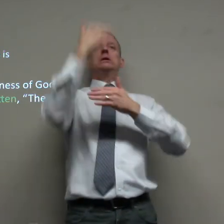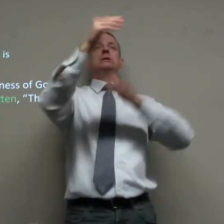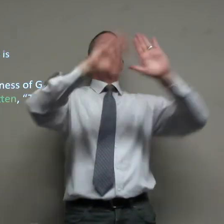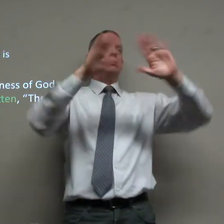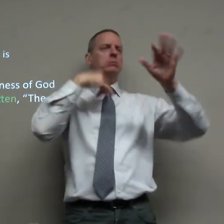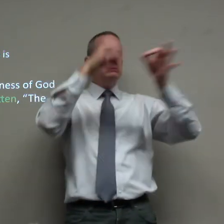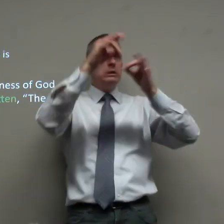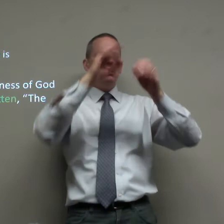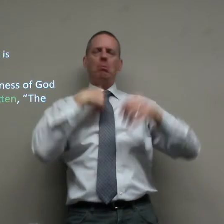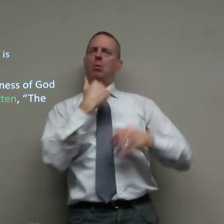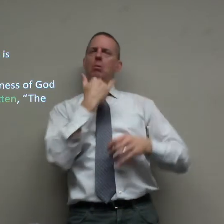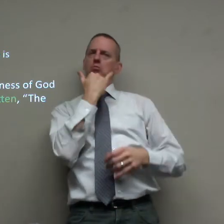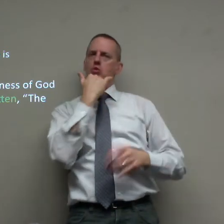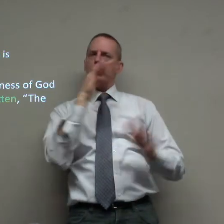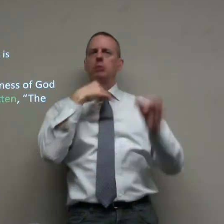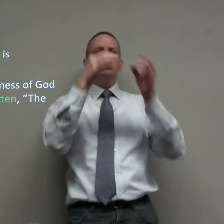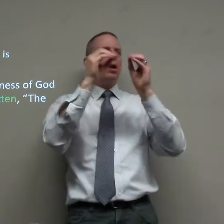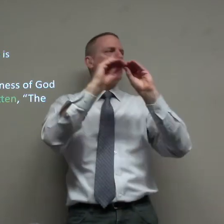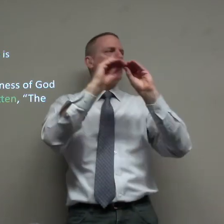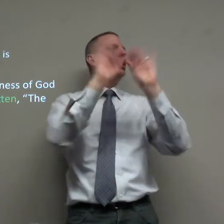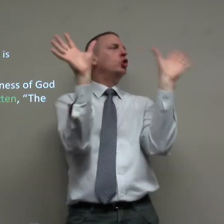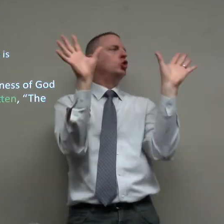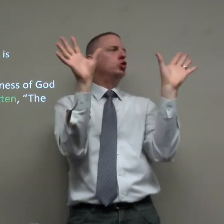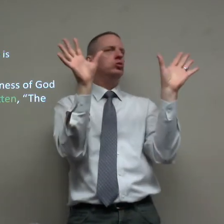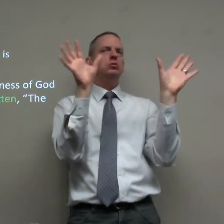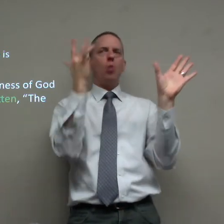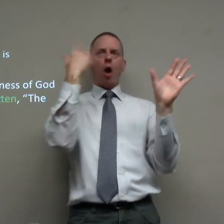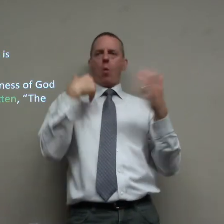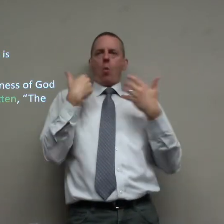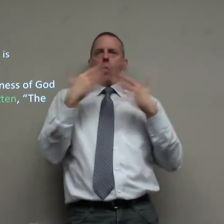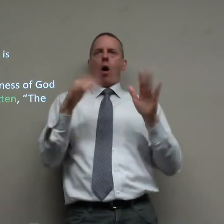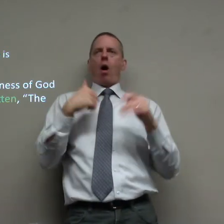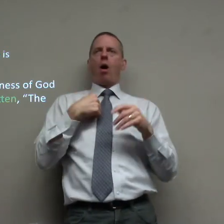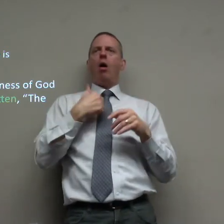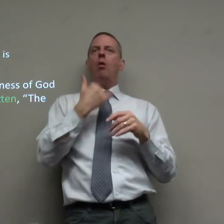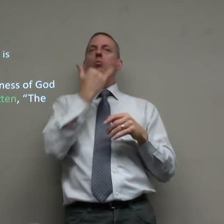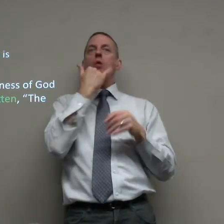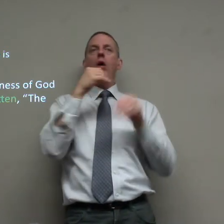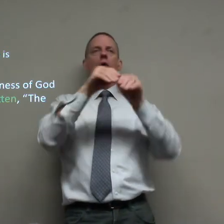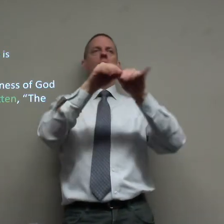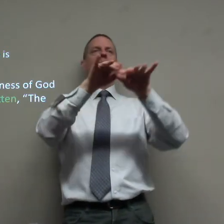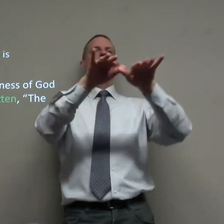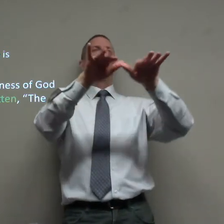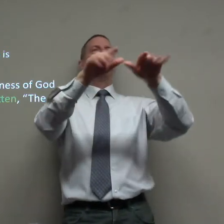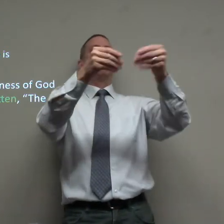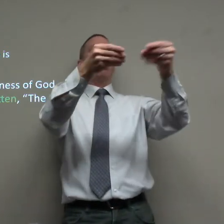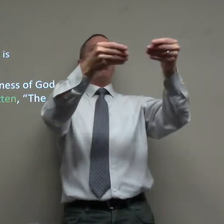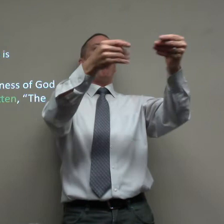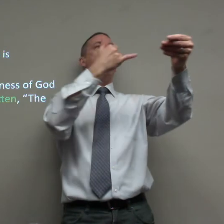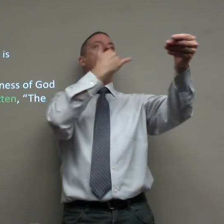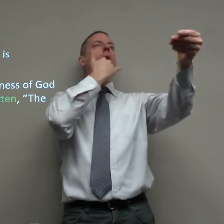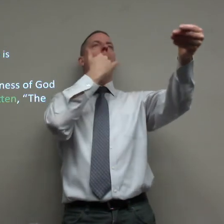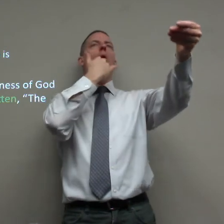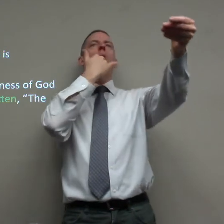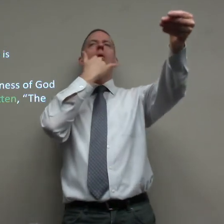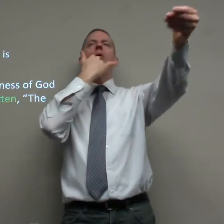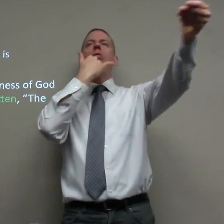and I'll do it again the next Sunday I'll re-explain maybe a bit more clear because I don't want to spread wrong words